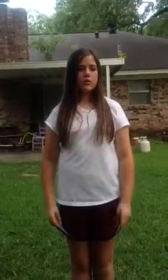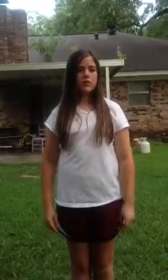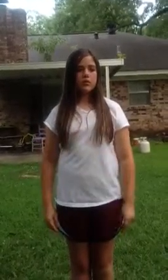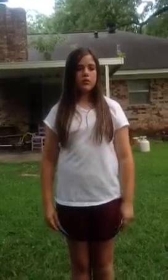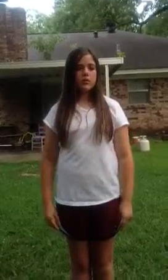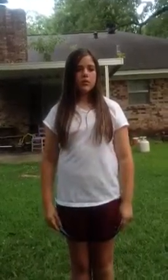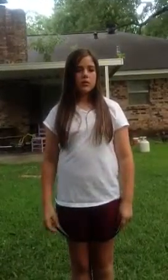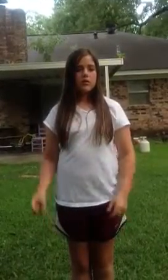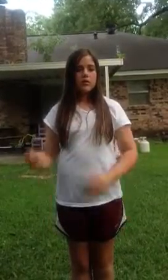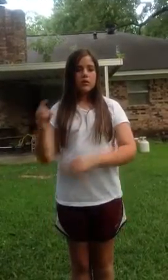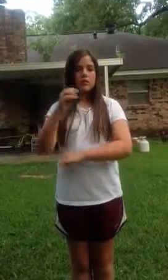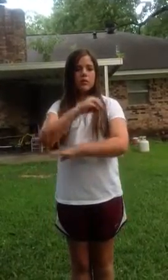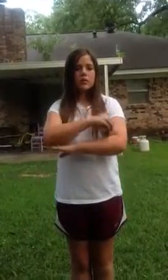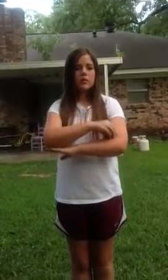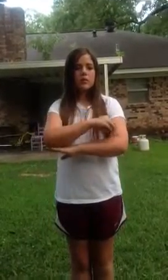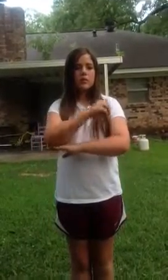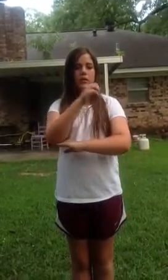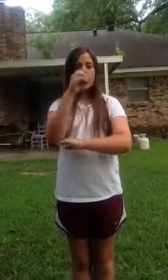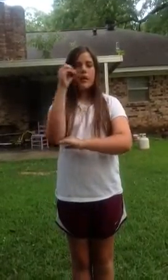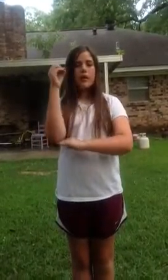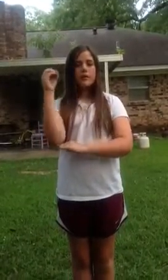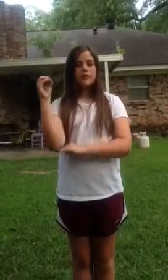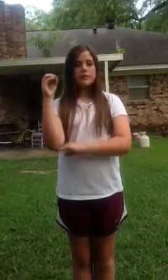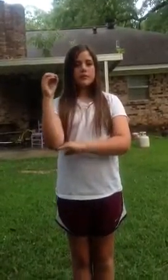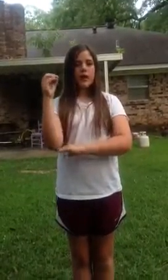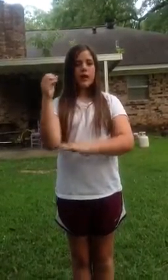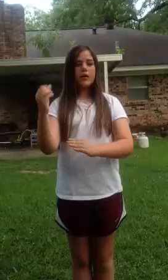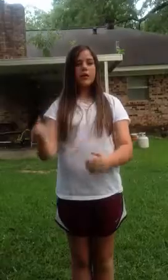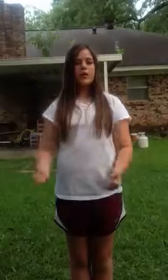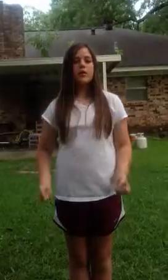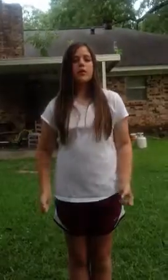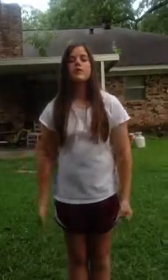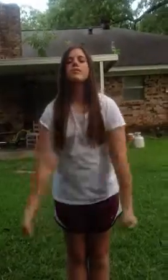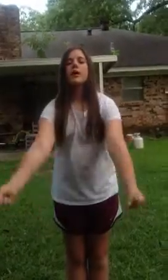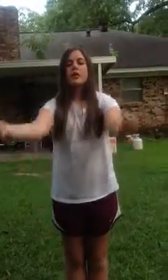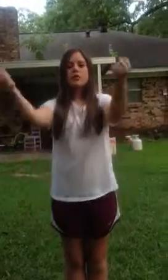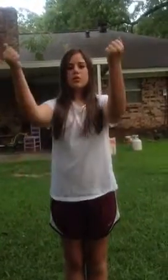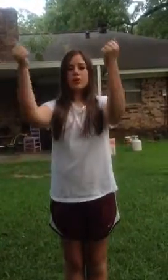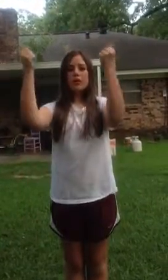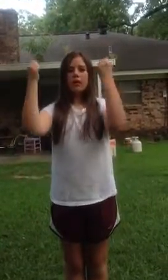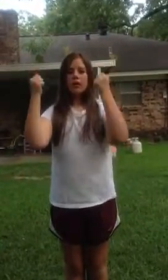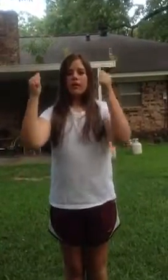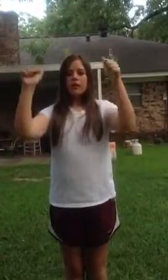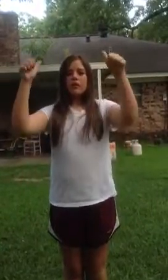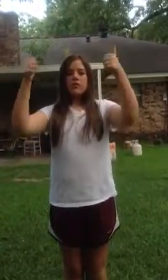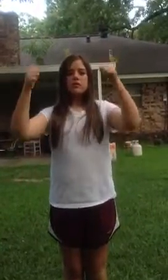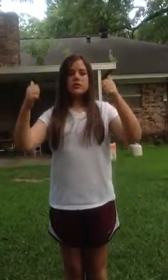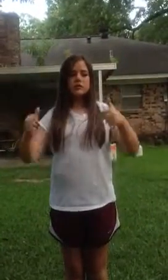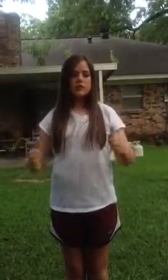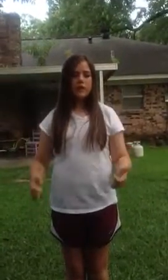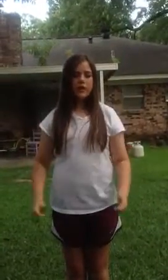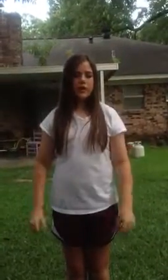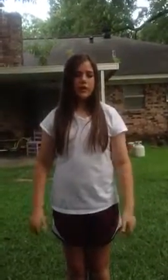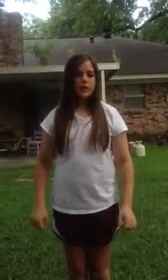And on that day when my strength is fading